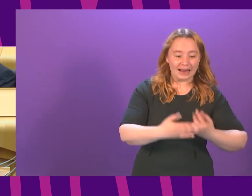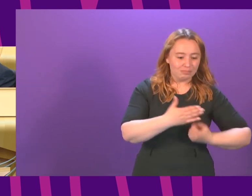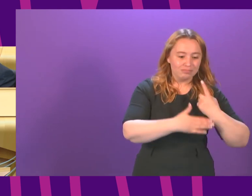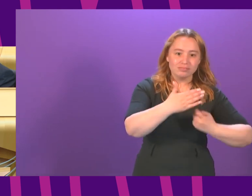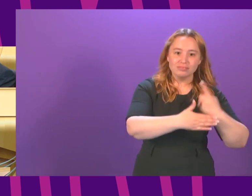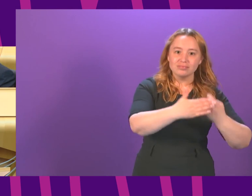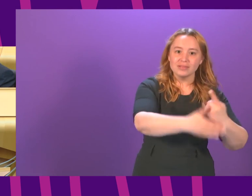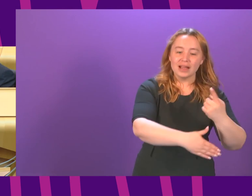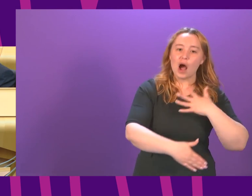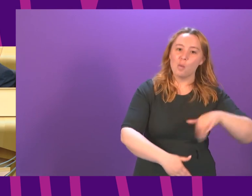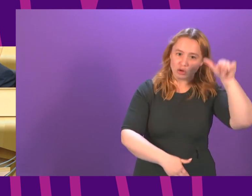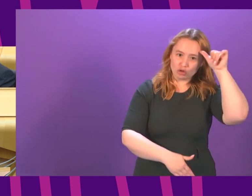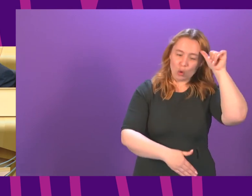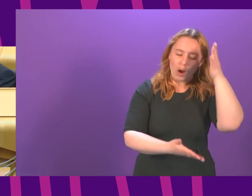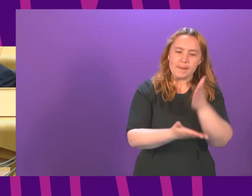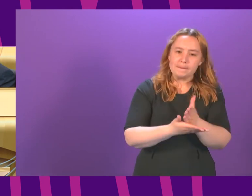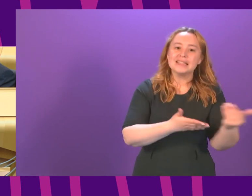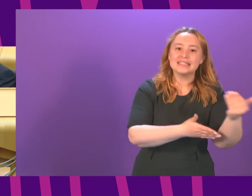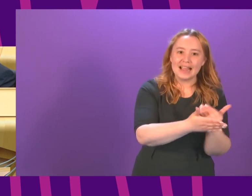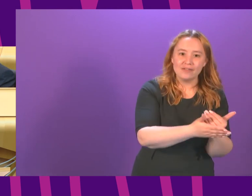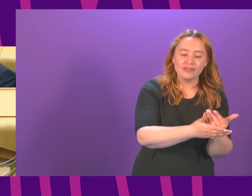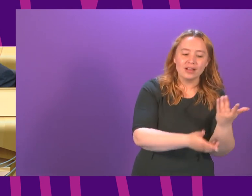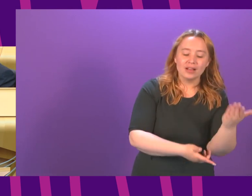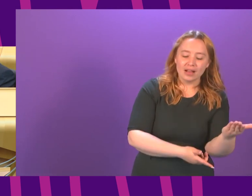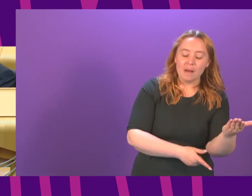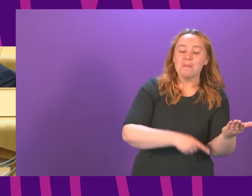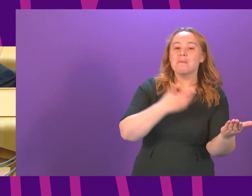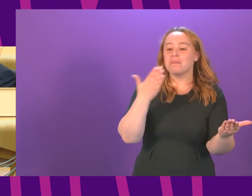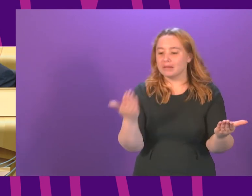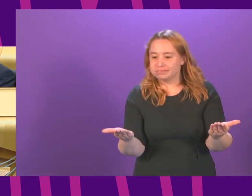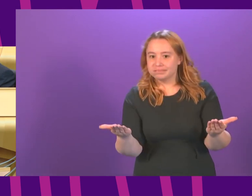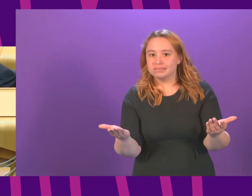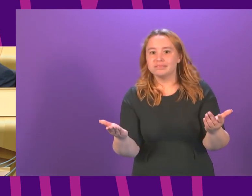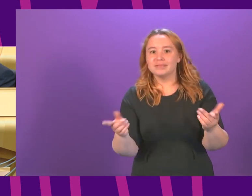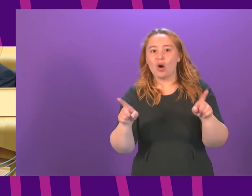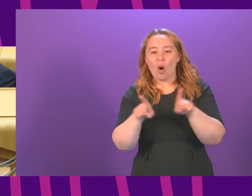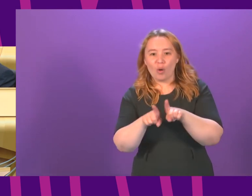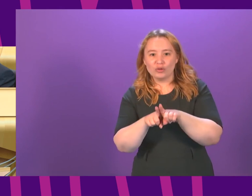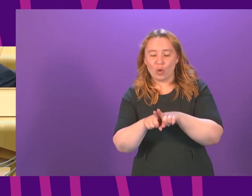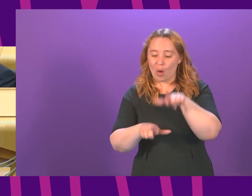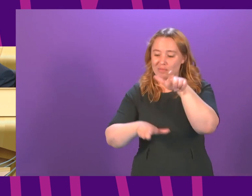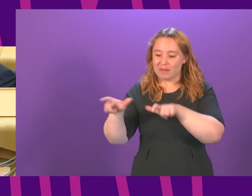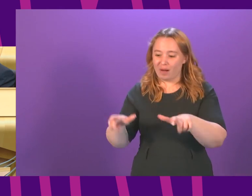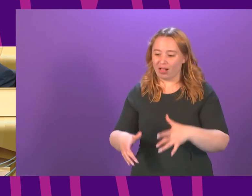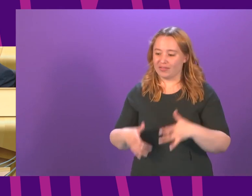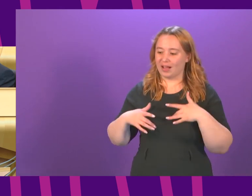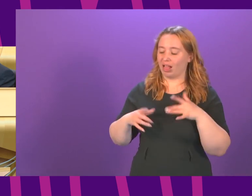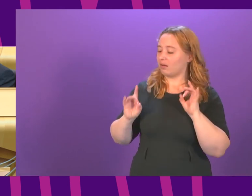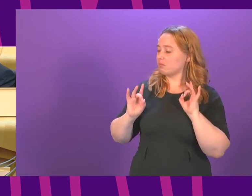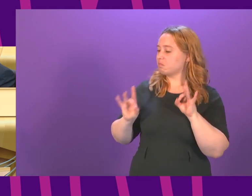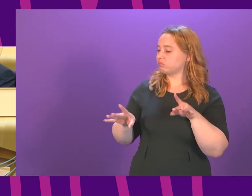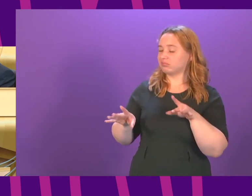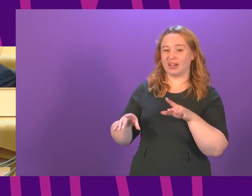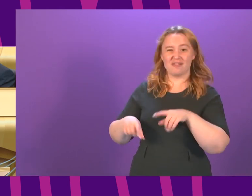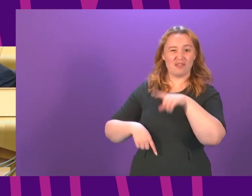have the assurance they can happen safely but on the other hand I know that people perhaps those to whom football is not as important as it is to many